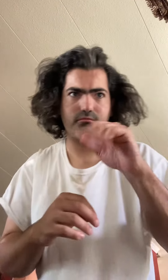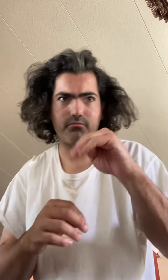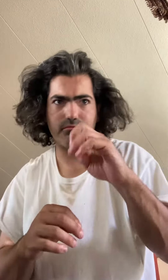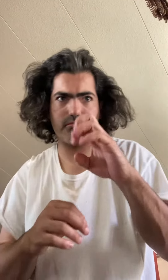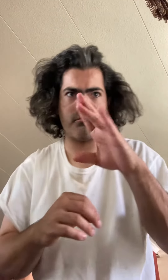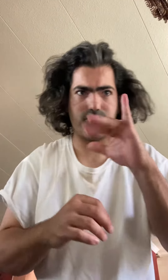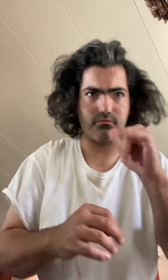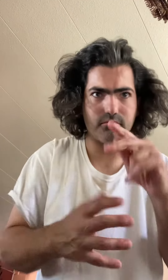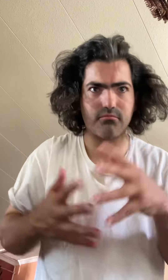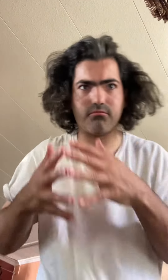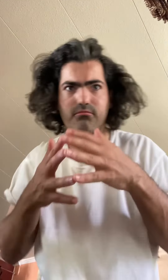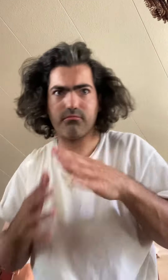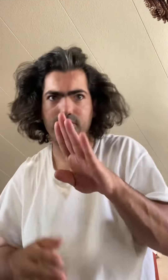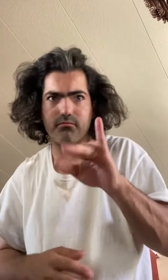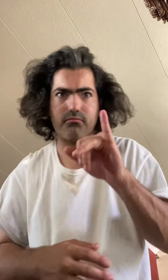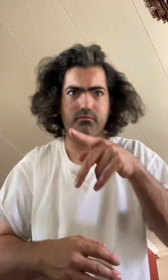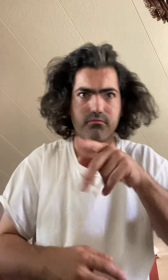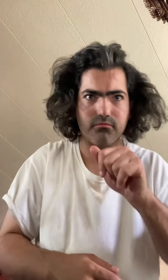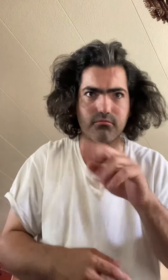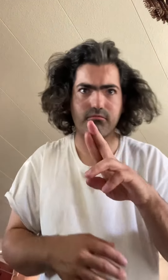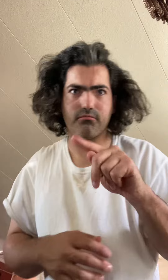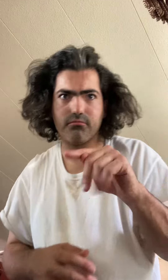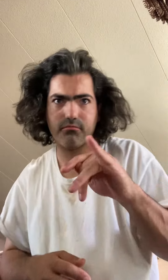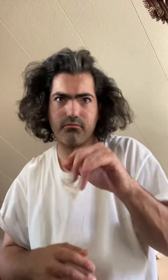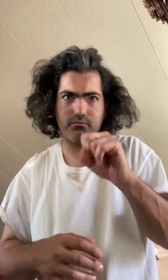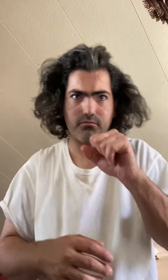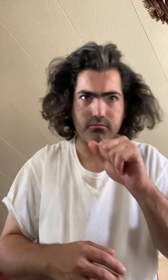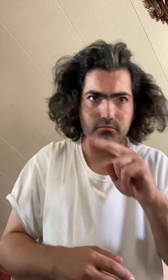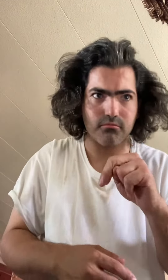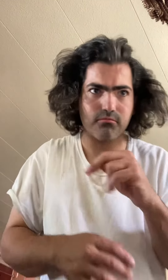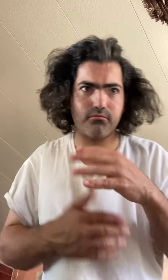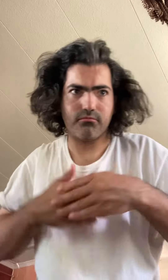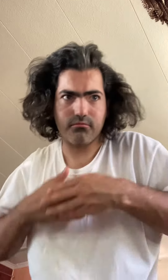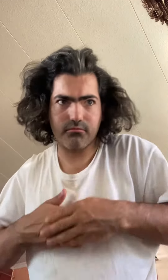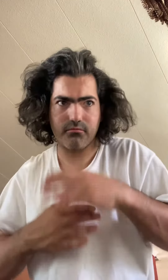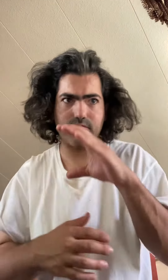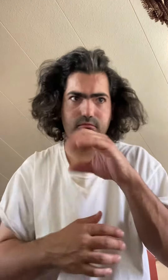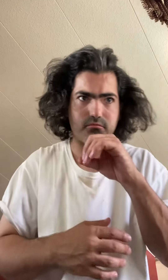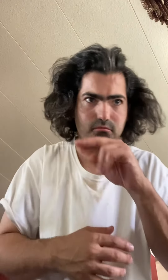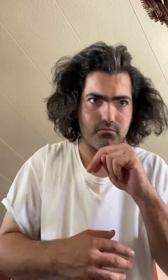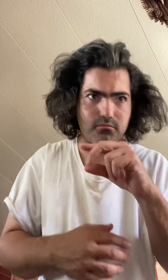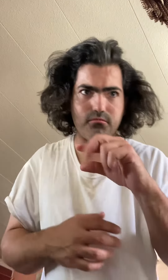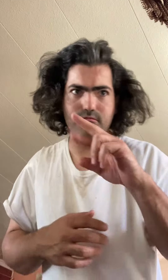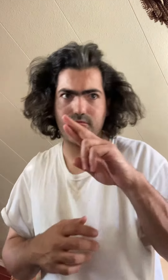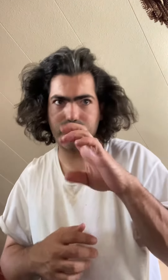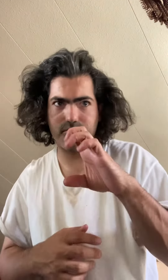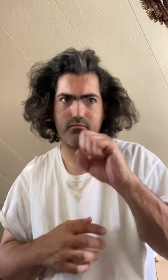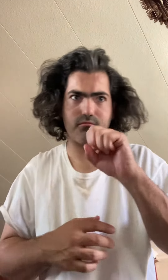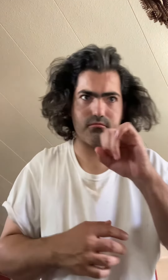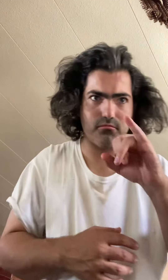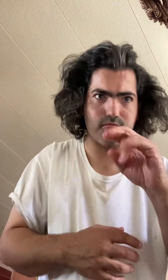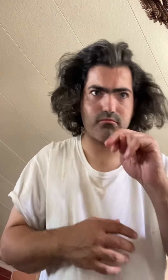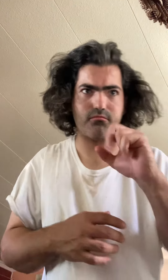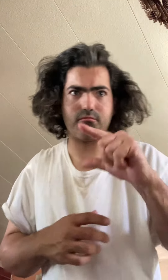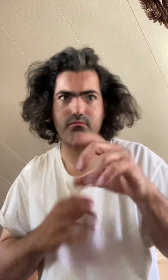me, watch me pirouette with style and grace An open floor of inspiration, this is my place